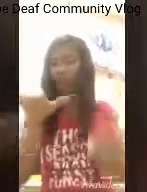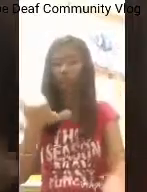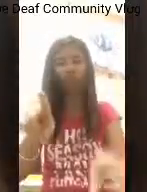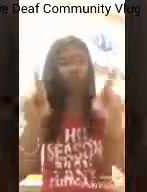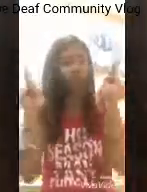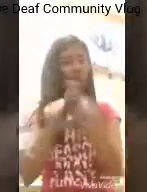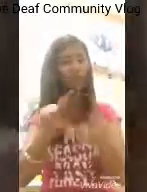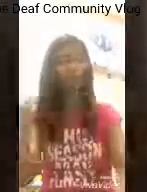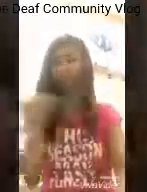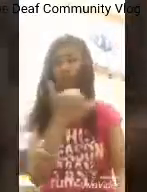So I have a few products, a great flavor. Let's see how I bought video. good one.